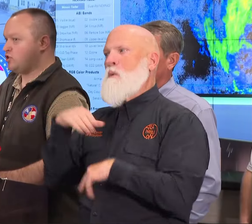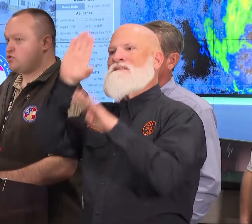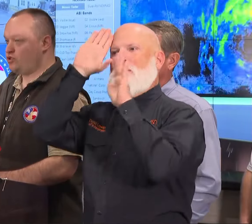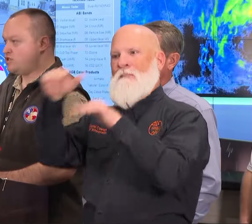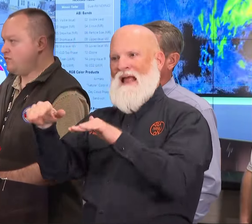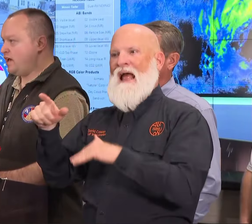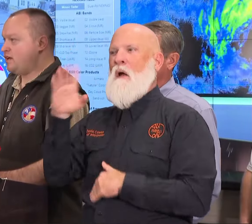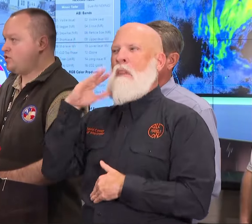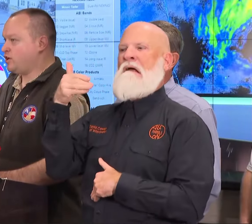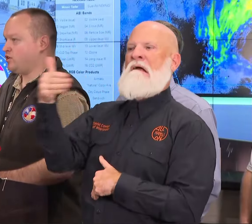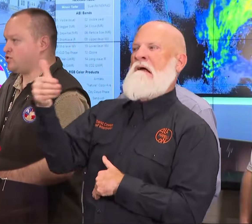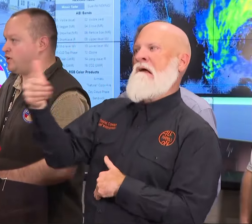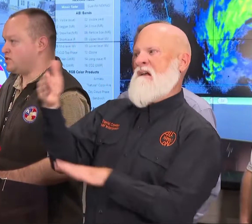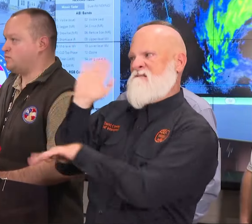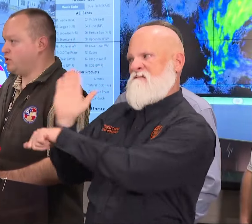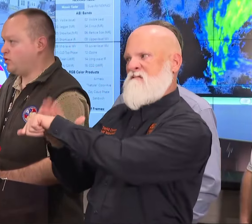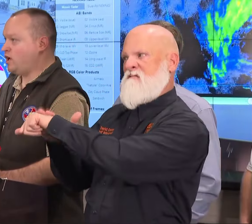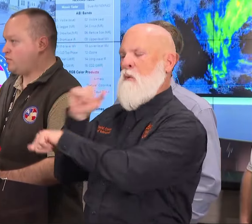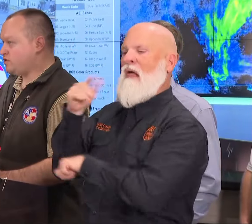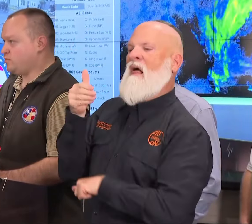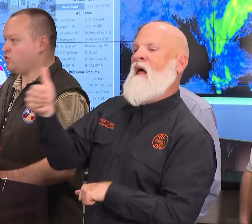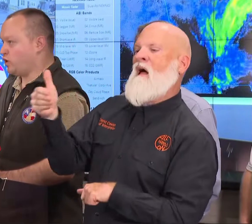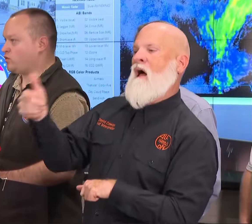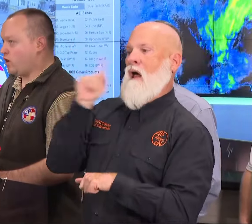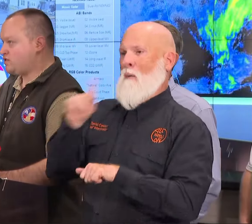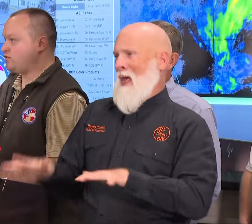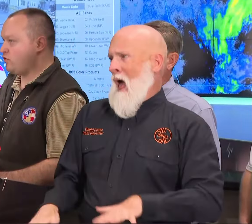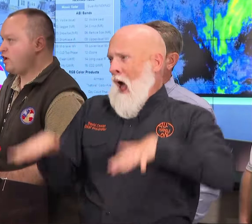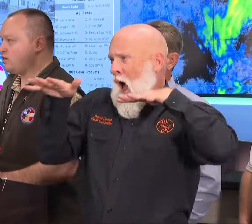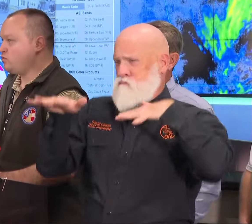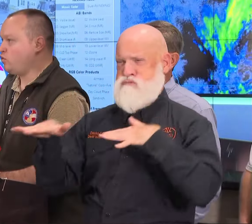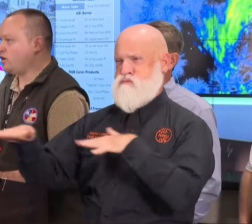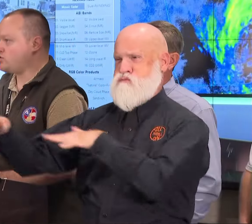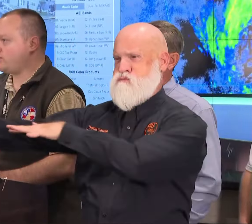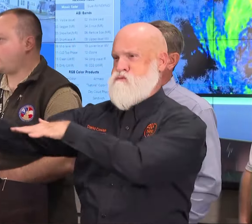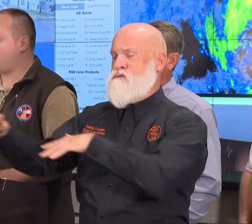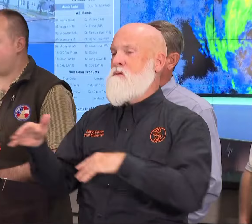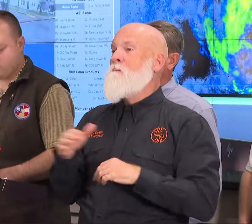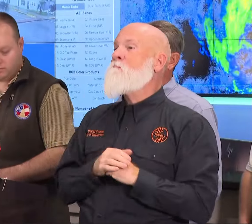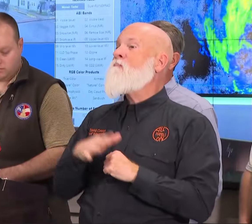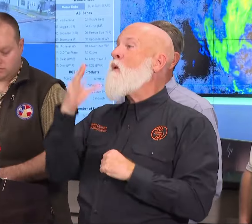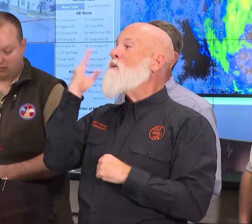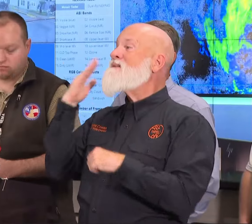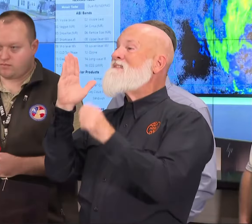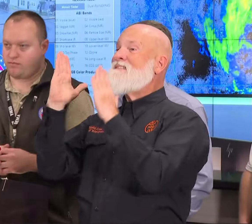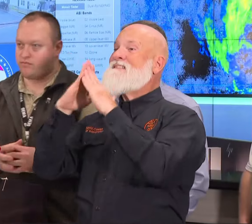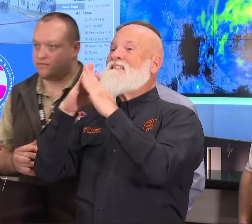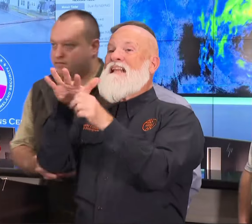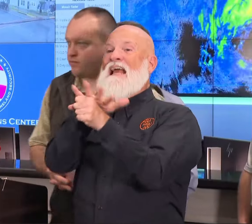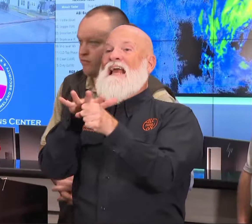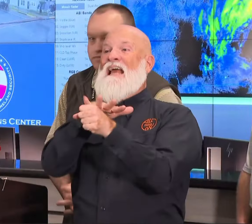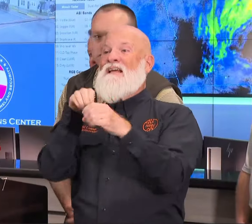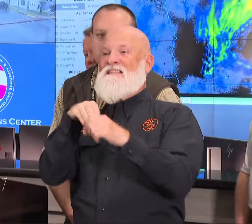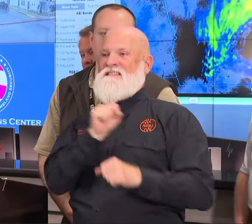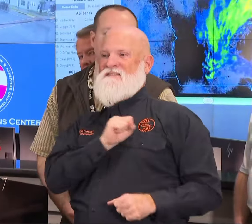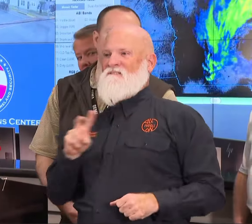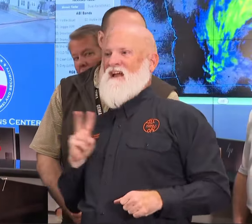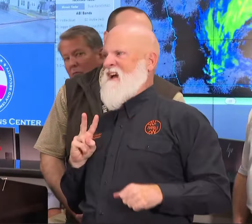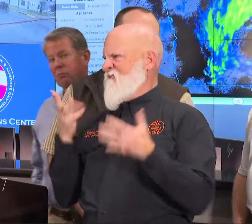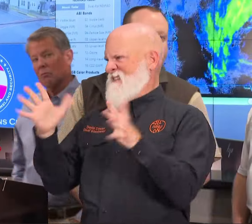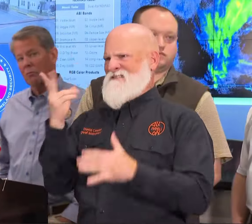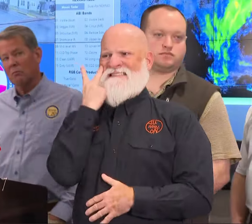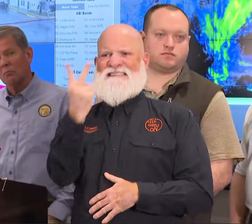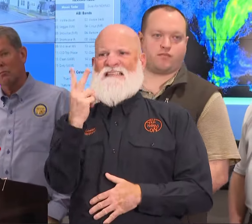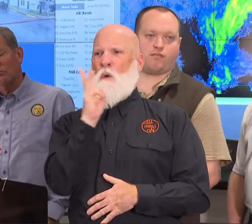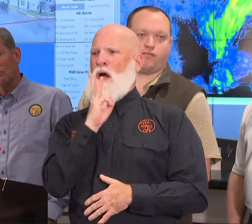areas closer to Savannah, you can also get some buildup and some quick rising flooding waters with that. It sounds like people won't